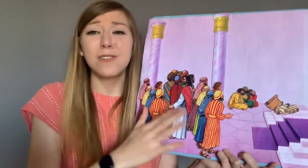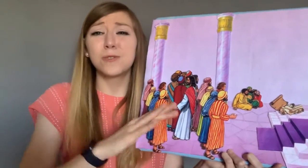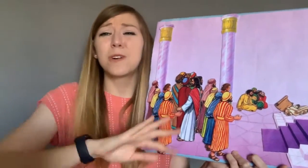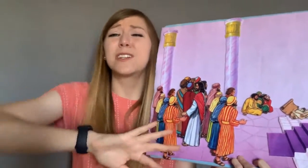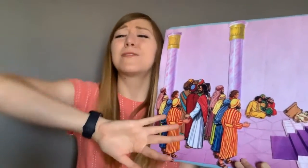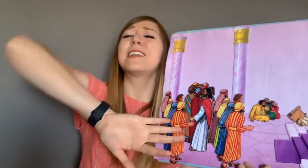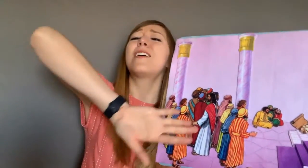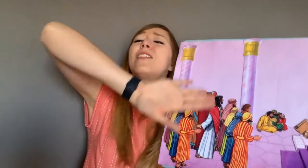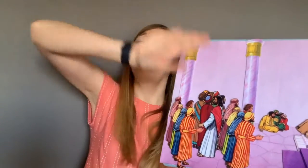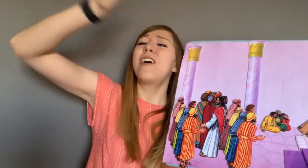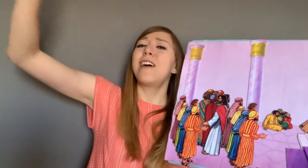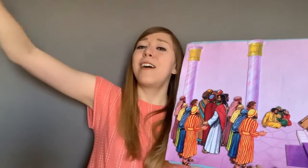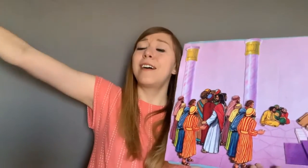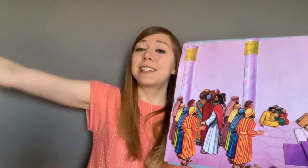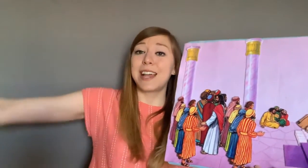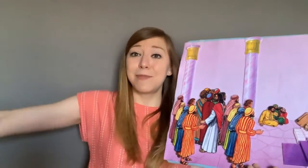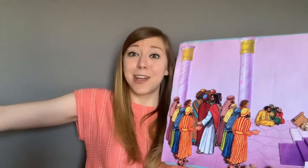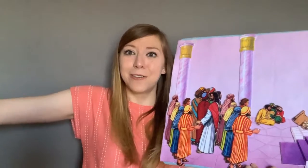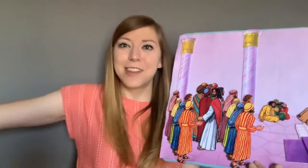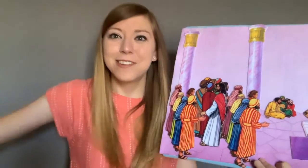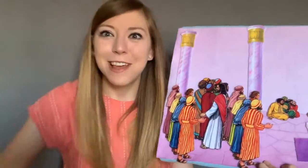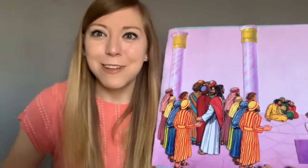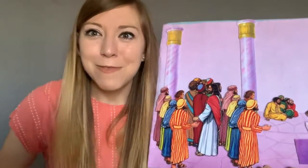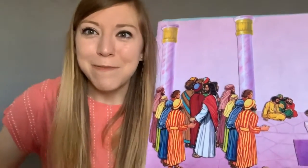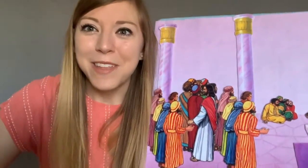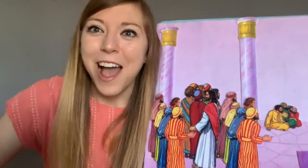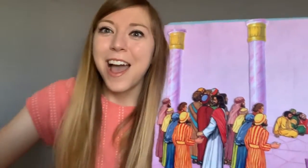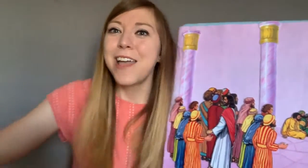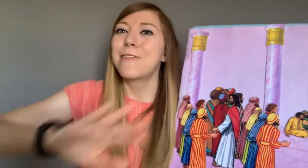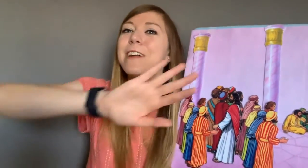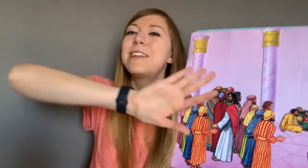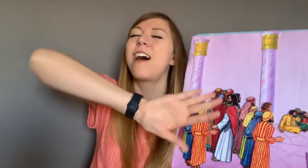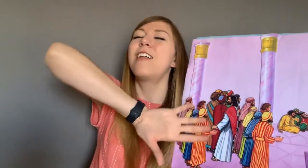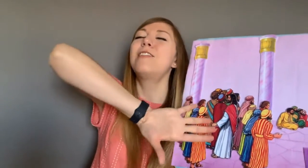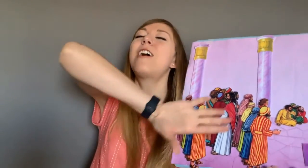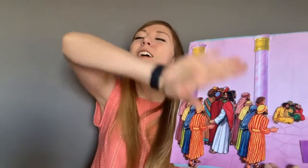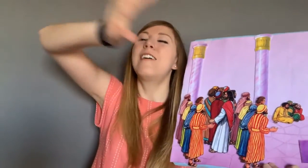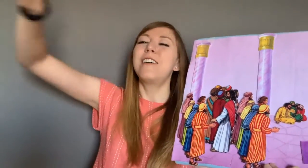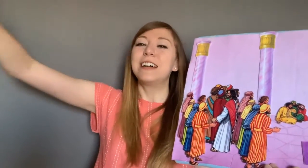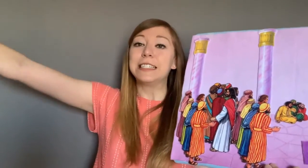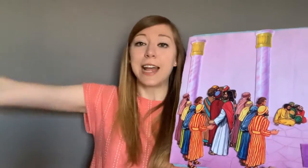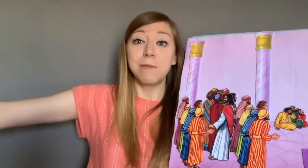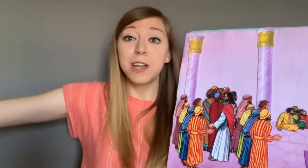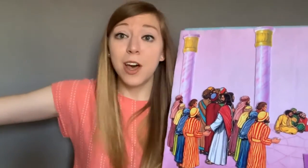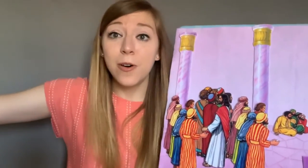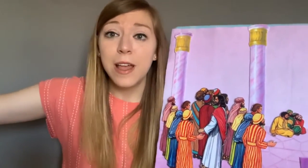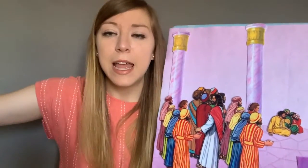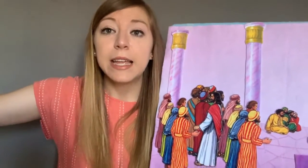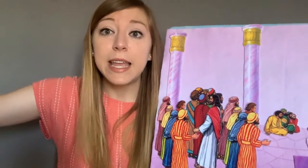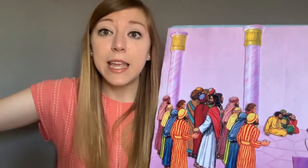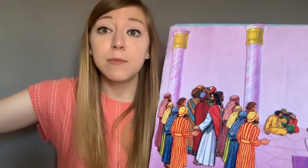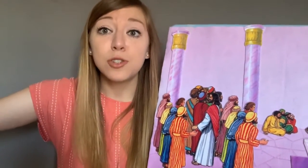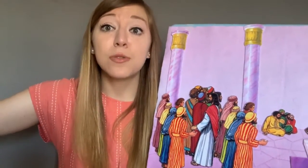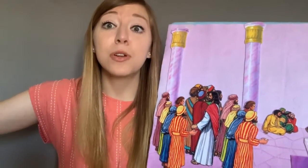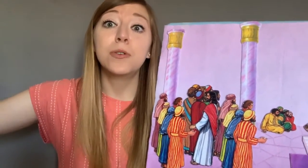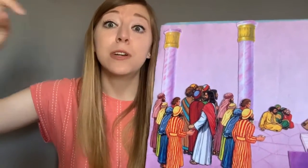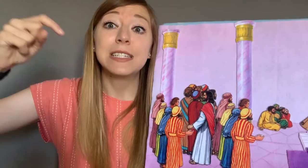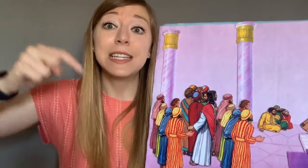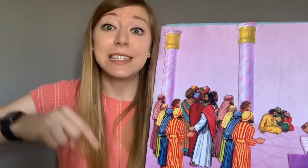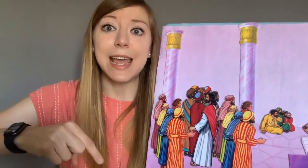those words written a long time ago can you do that with me they were written a long time ago came true today